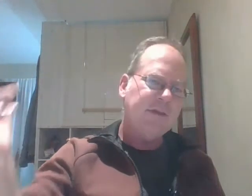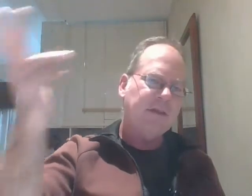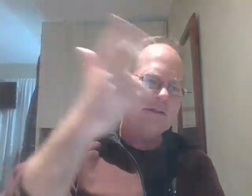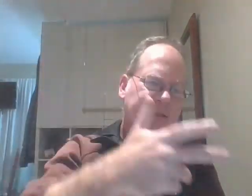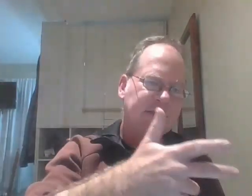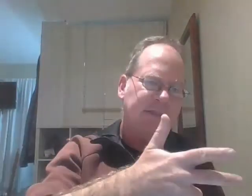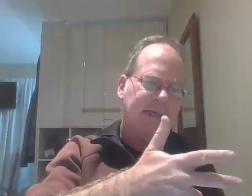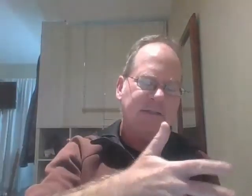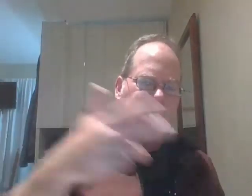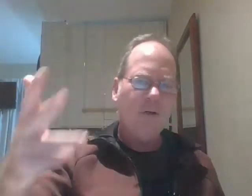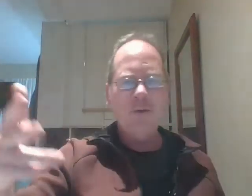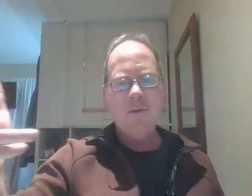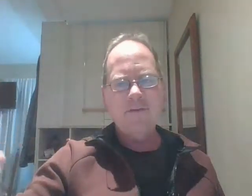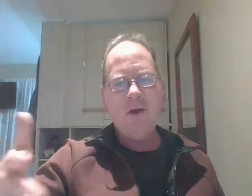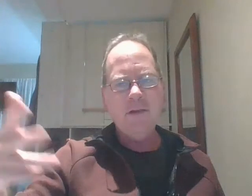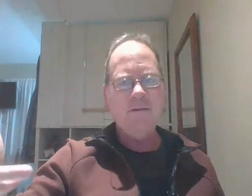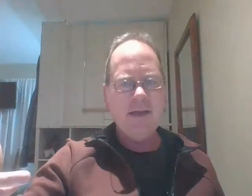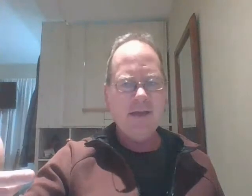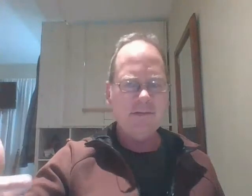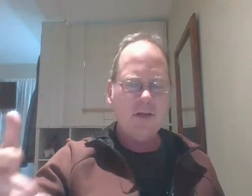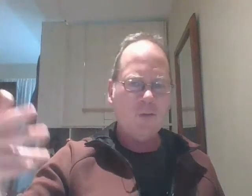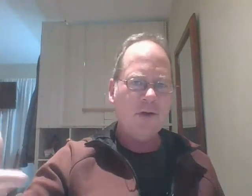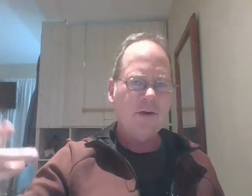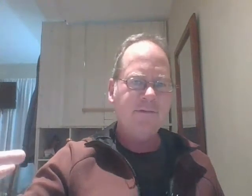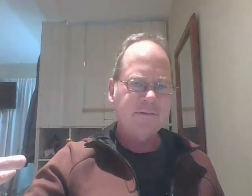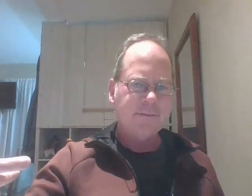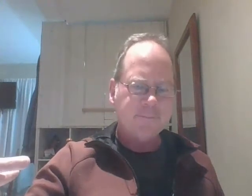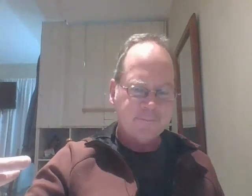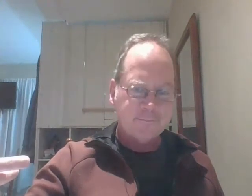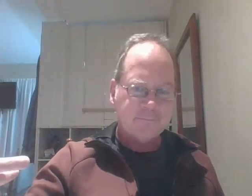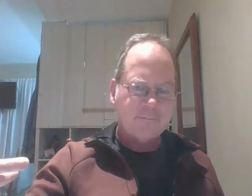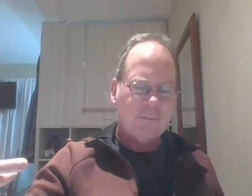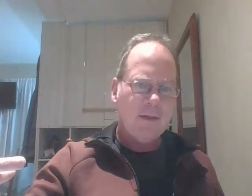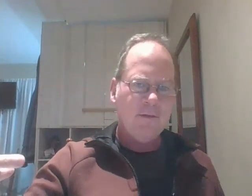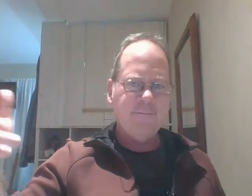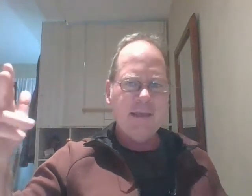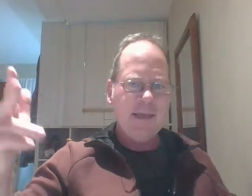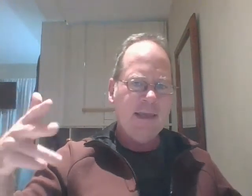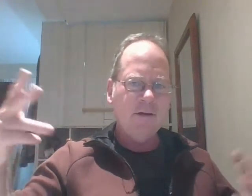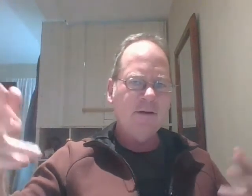other side is going to say so they all know this all in advance it's all choreographed the fake anger and